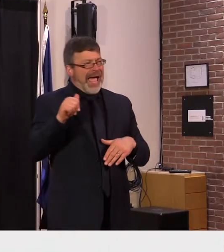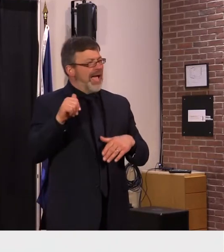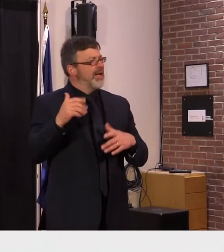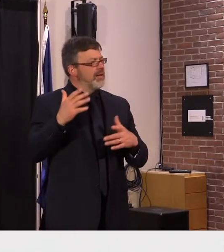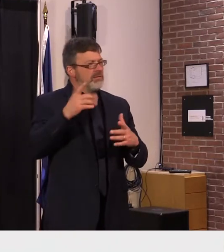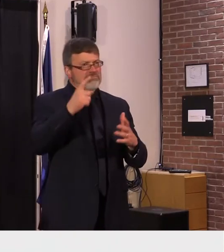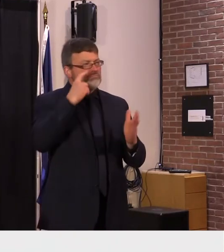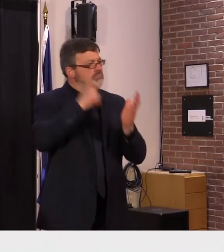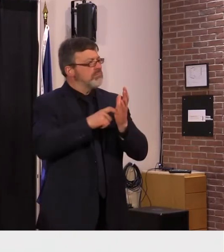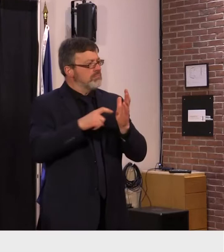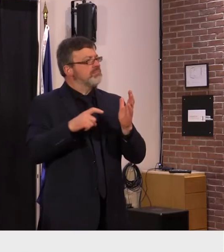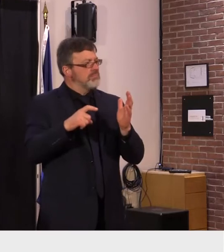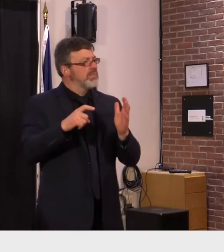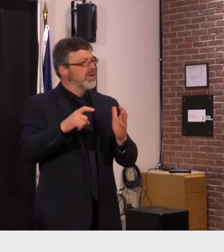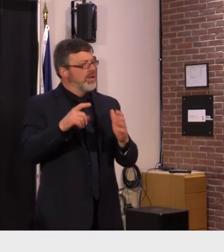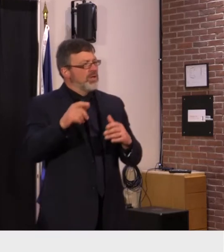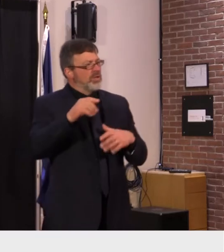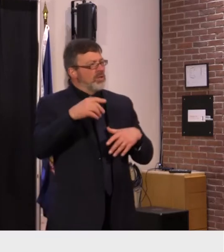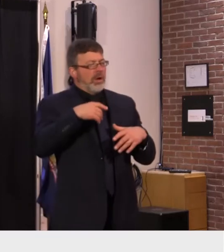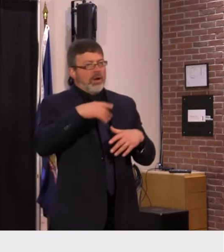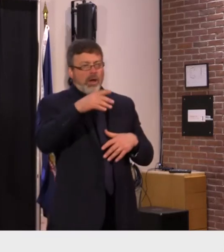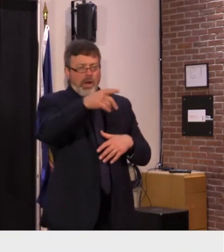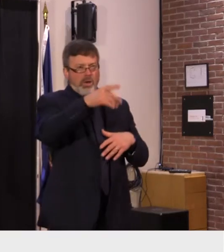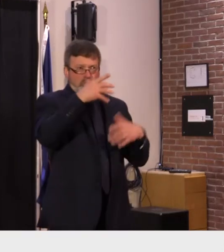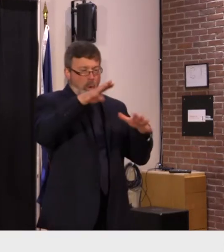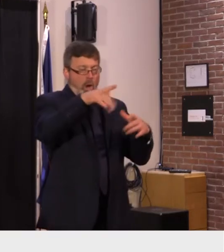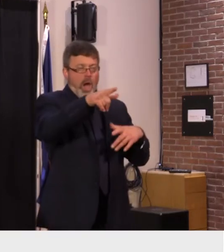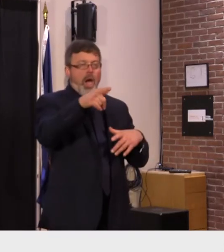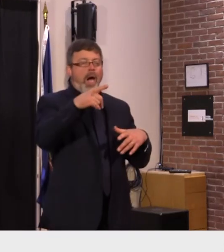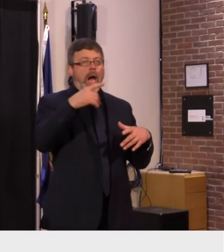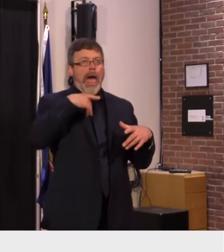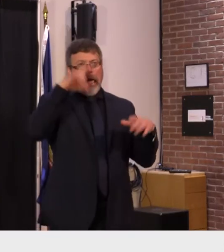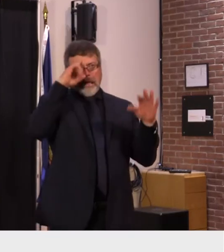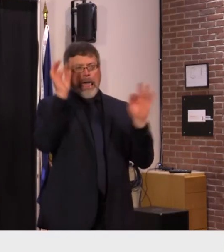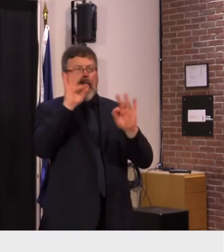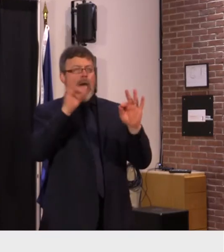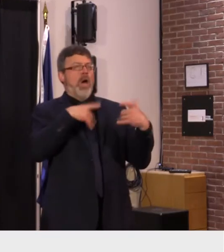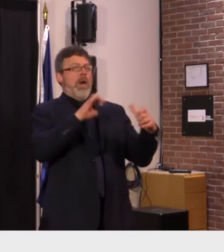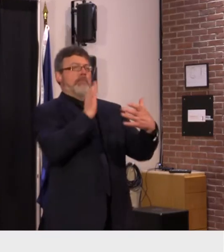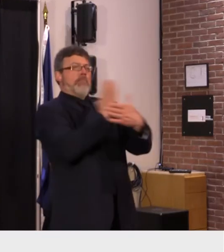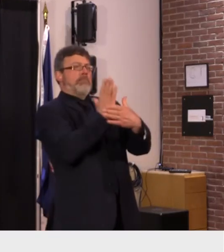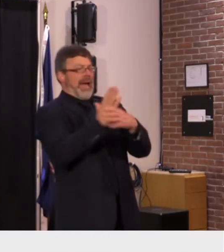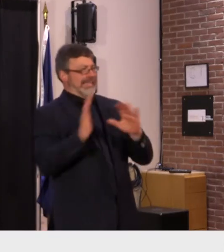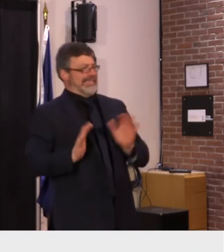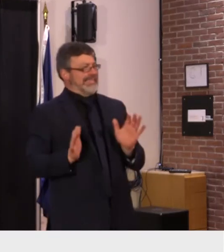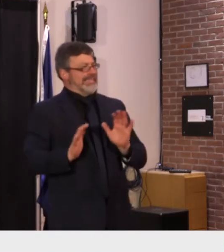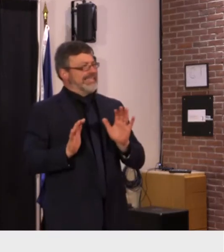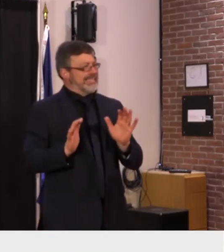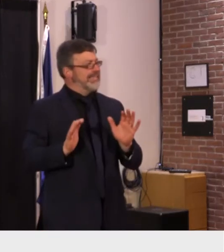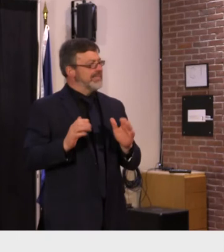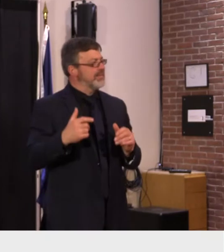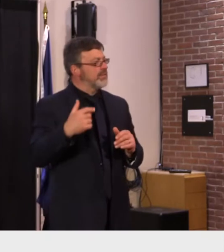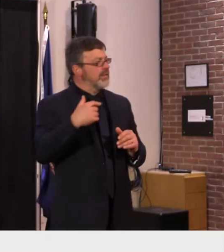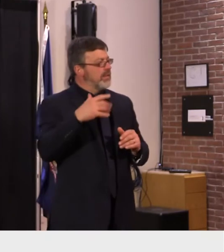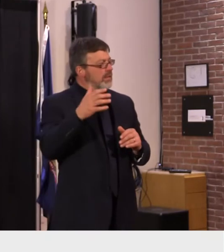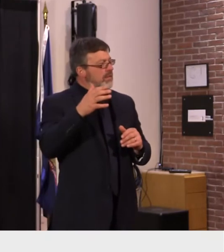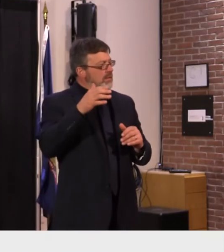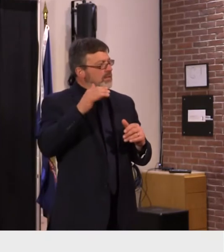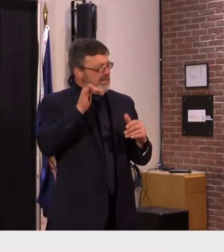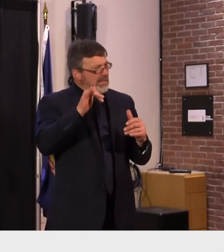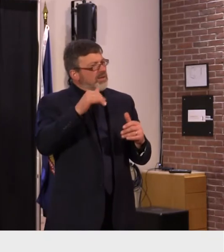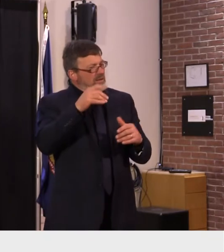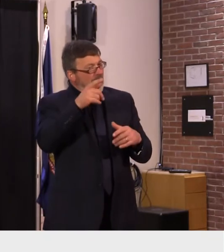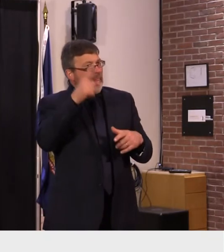please don't think you're putting anyone out either at the school or in local public safety officials just get that information out there and we'll